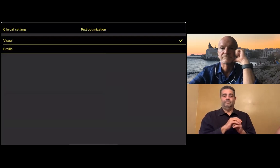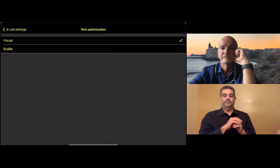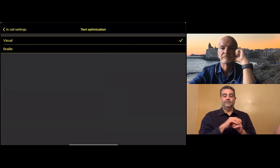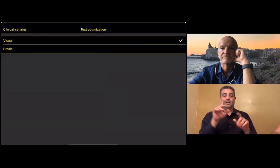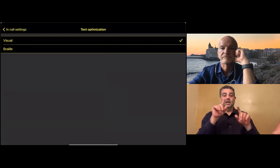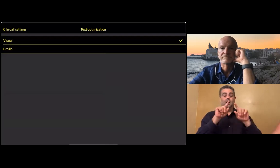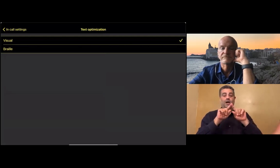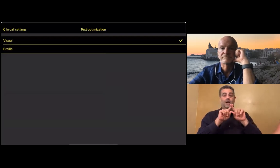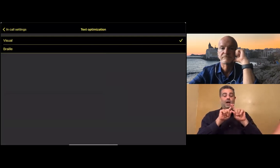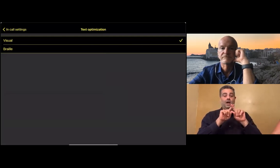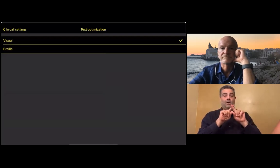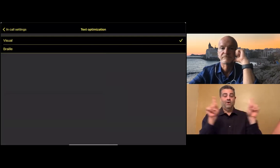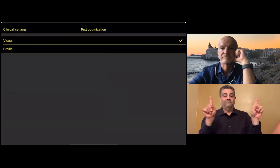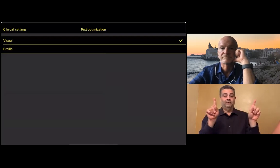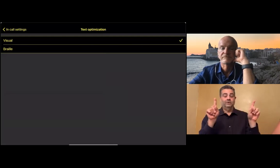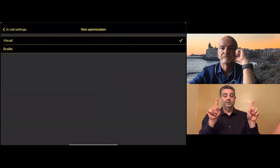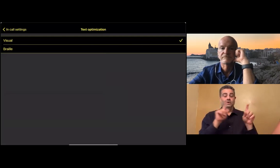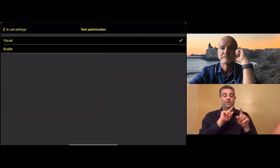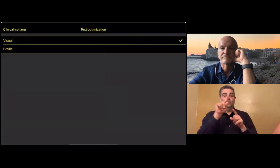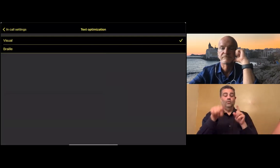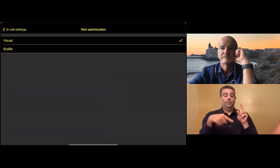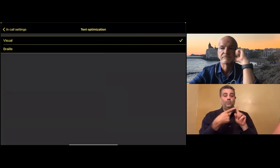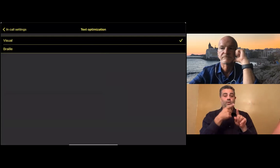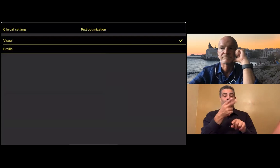to meet the visual needs of the consumer.